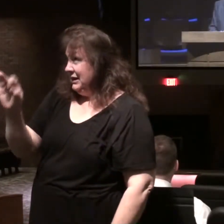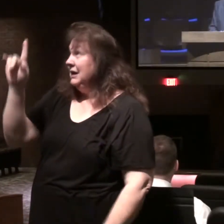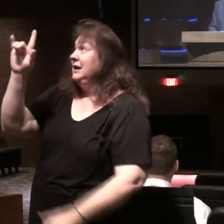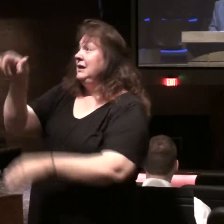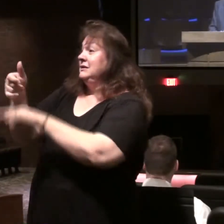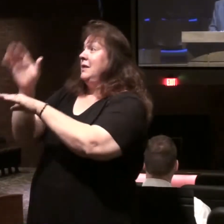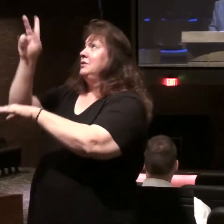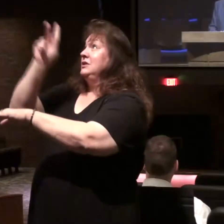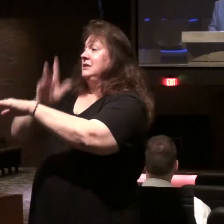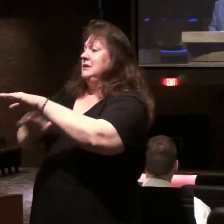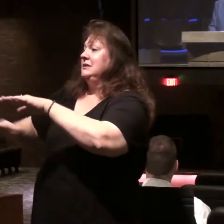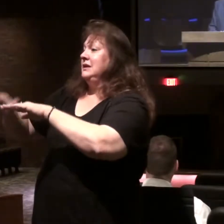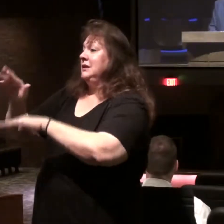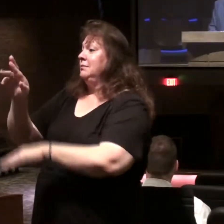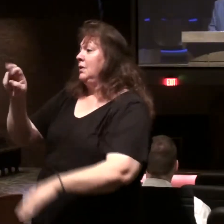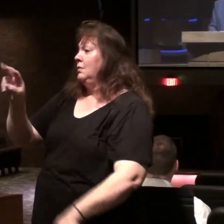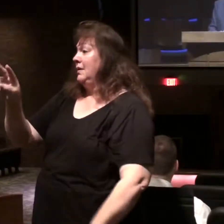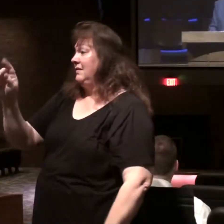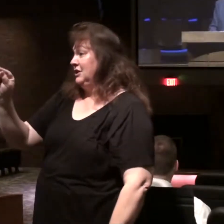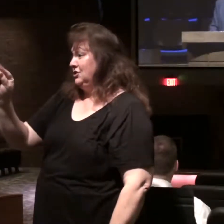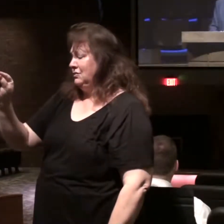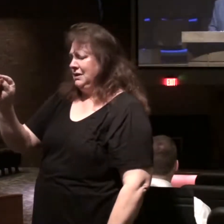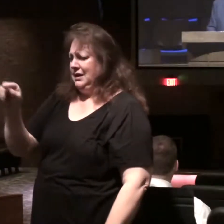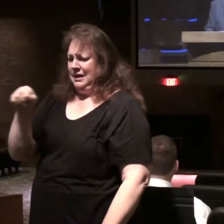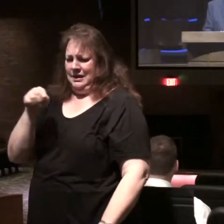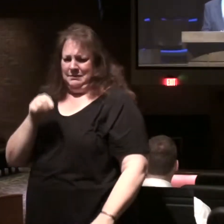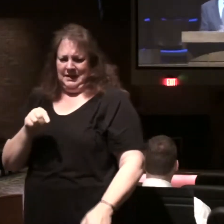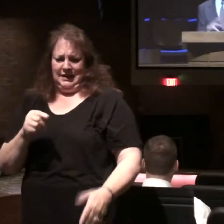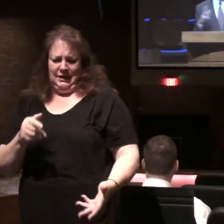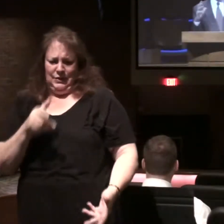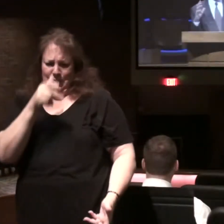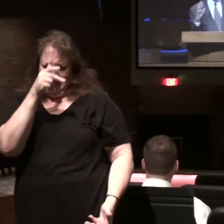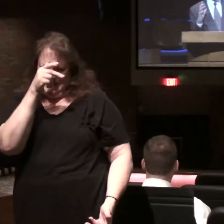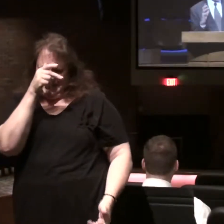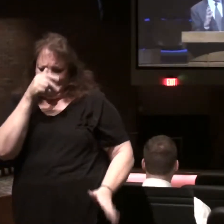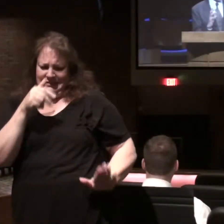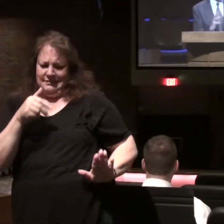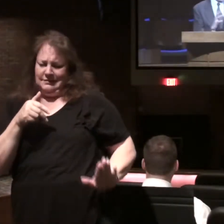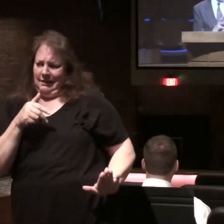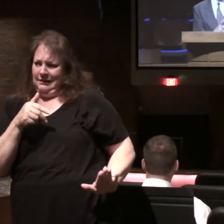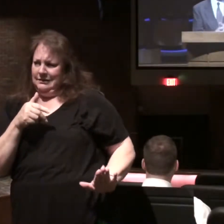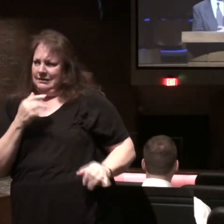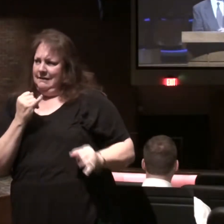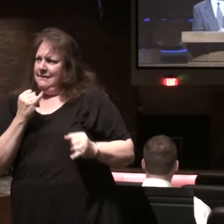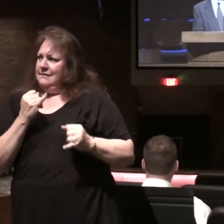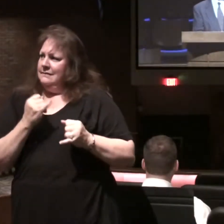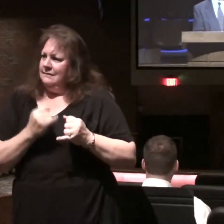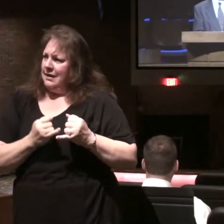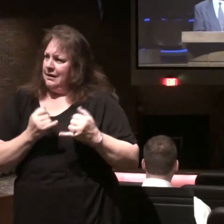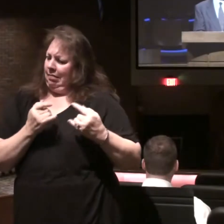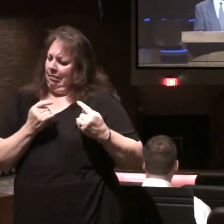of the book of Revelation. Here we have Satan's final attempt